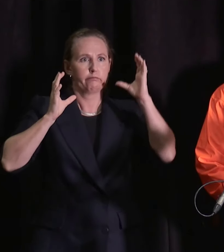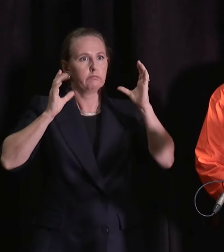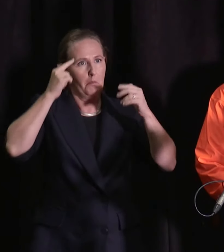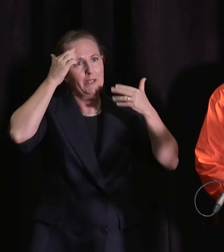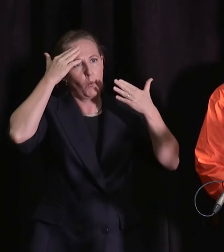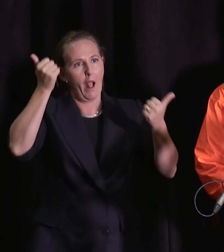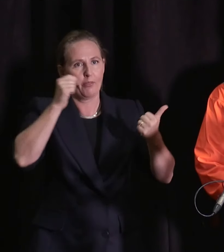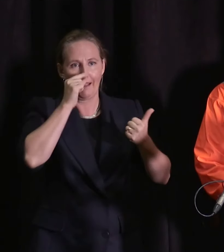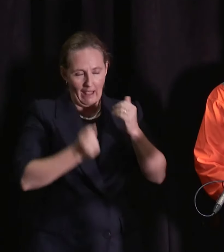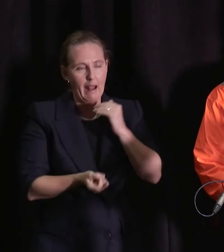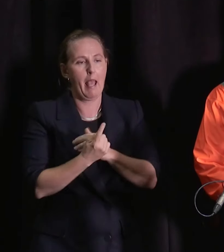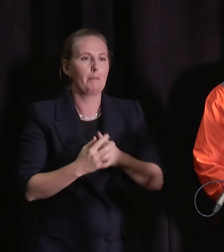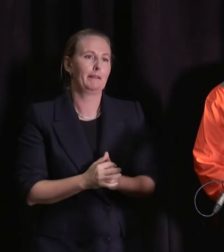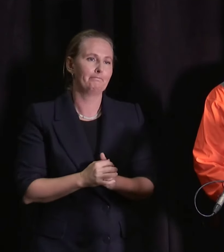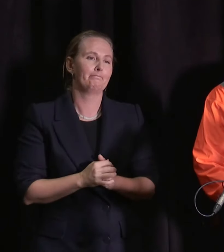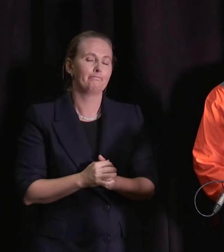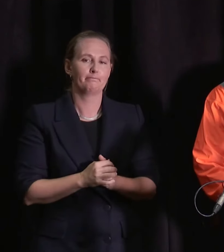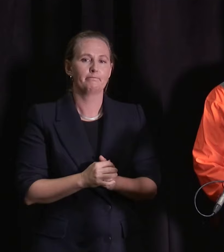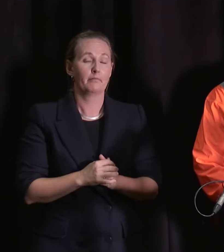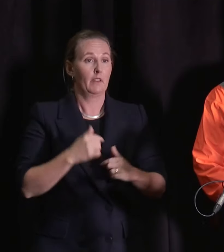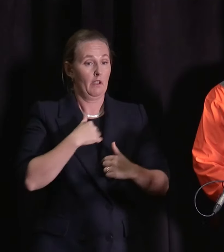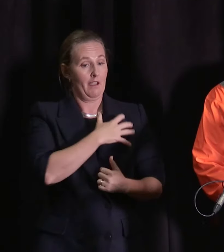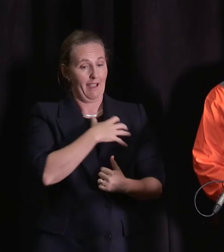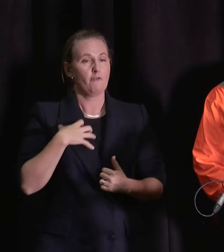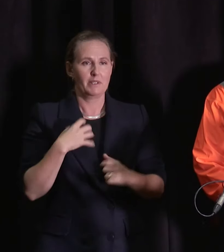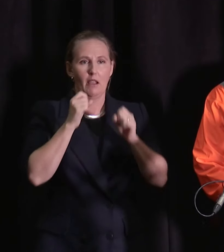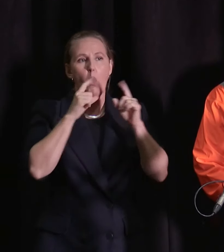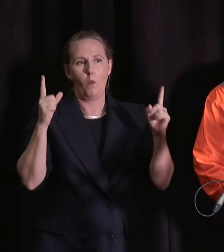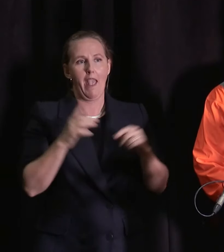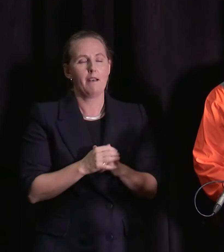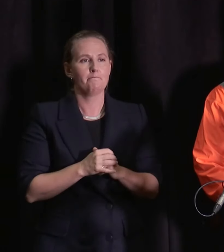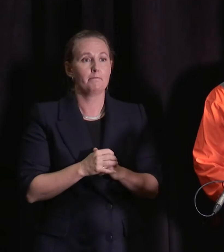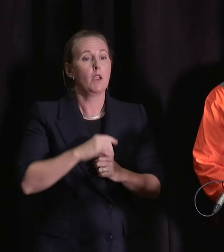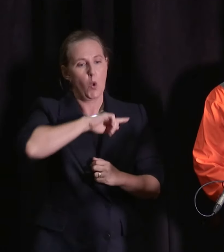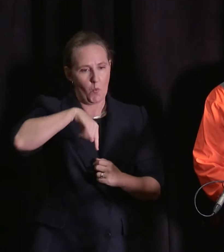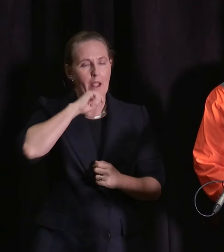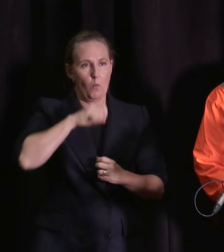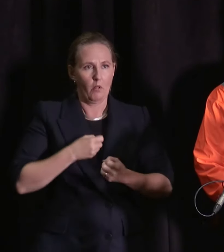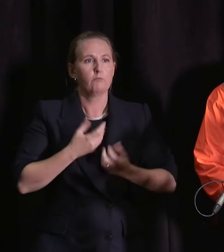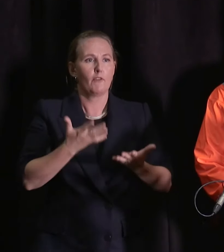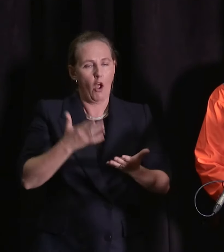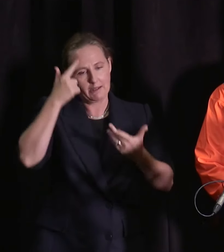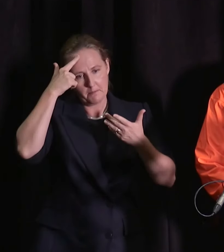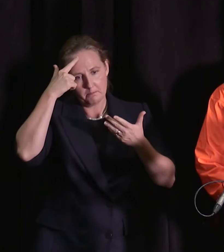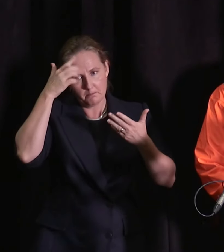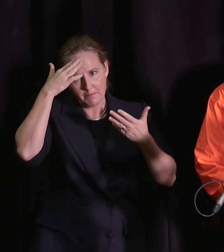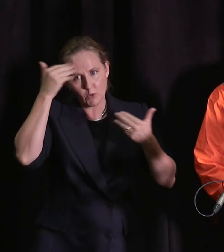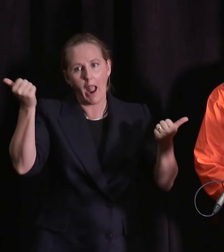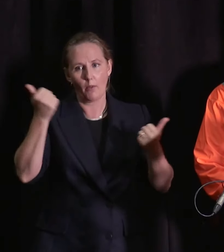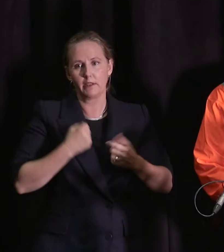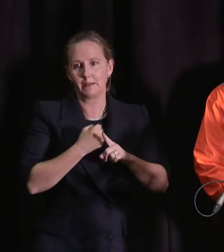could be a significant one. We're very aware of that as a government and we'll be making sure that we provide as much mental health support as we can.